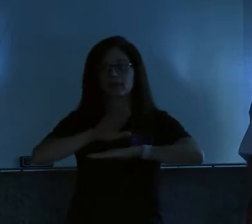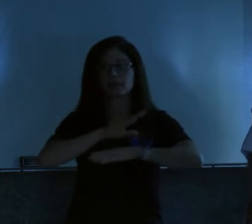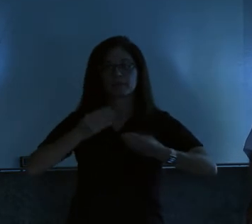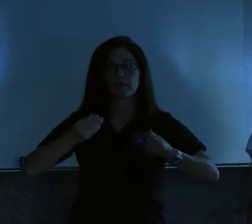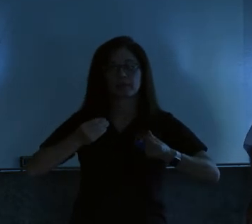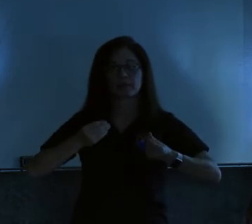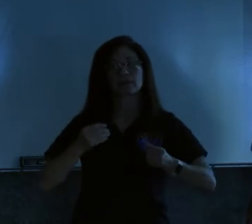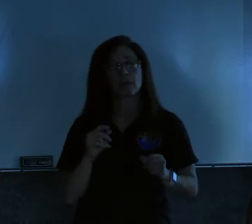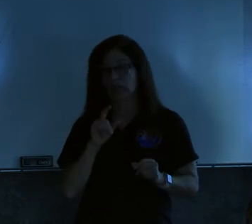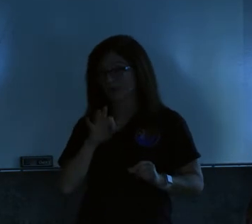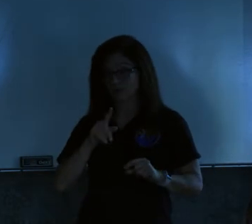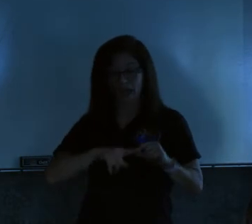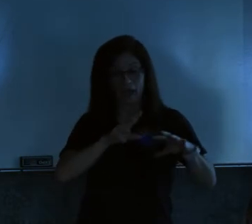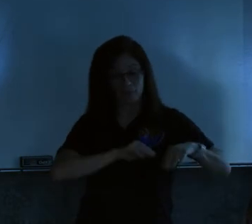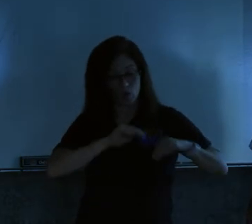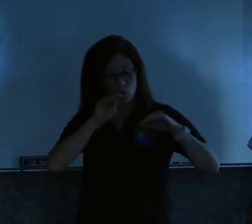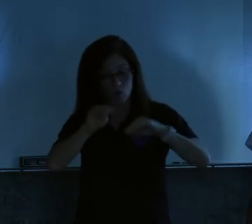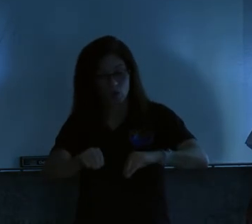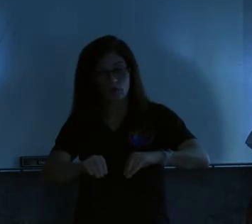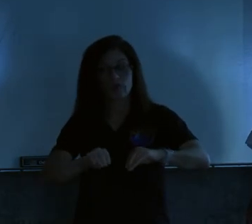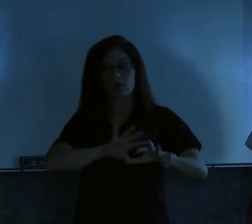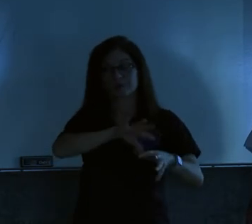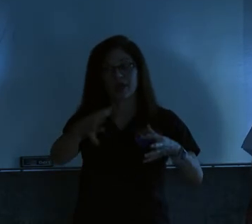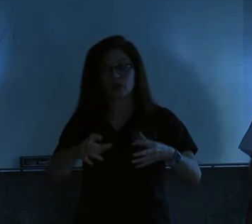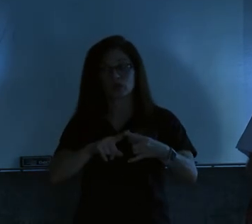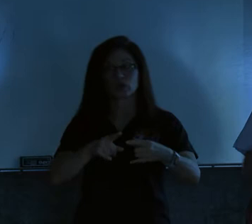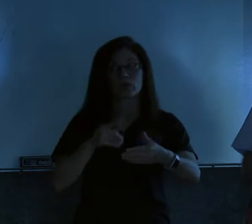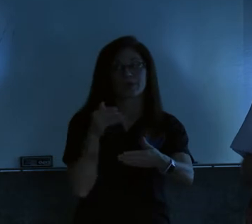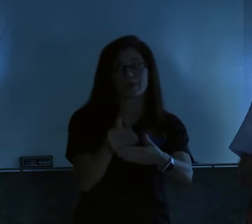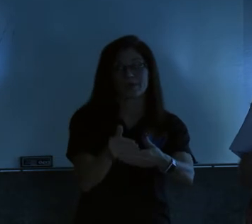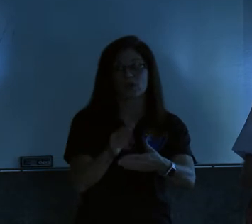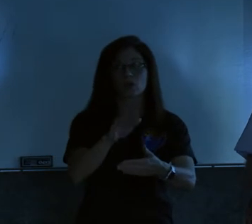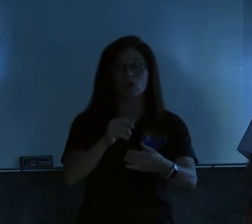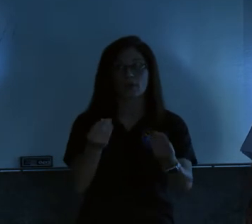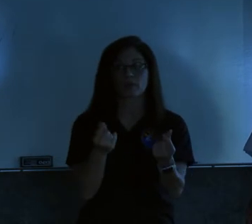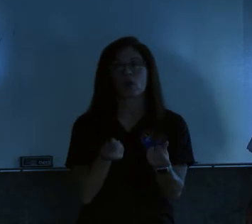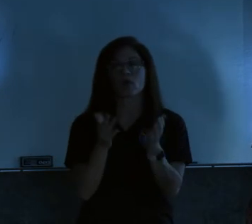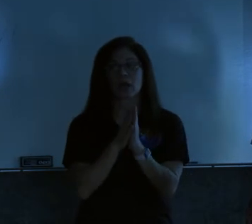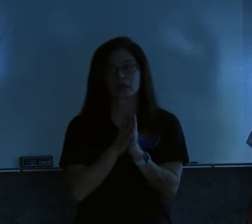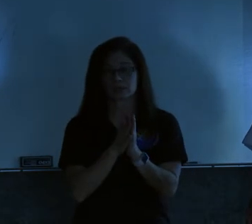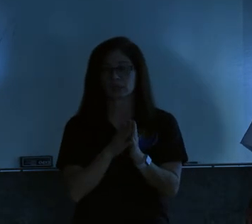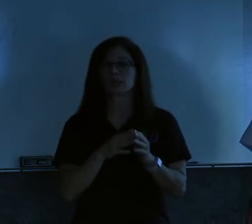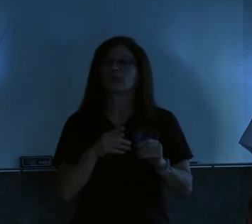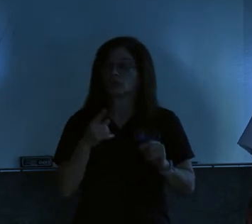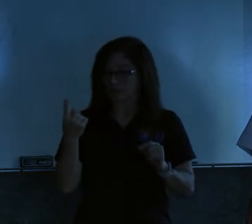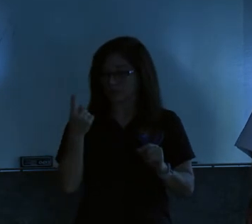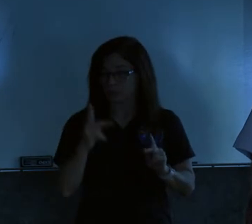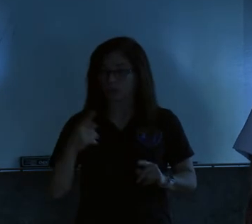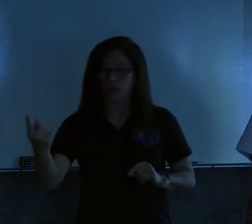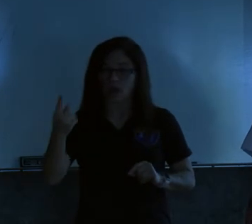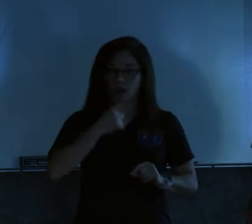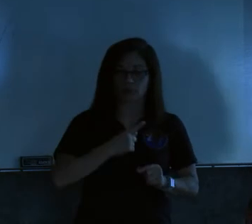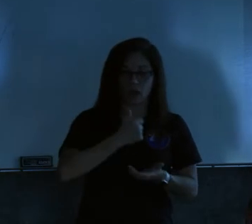So if you can't move it to the edge of your property, give us a call and we'll have somebody come out and spot a safe location where we're able to bring